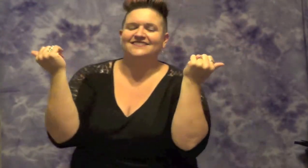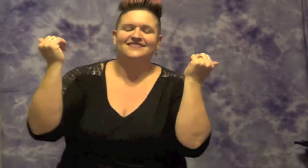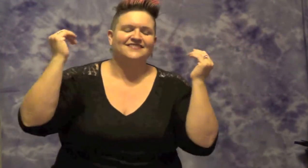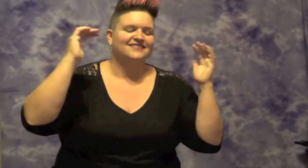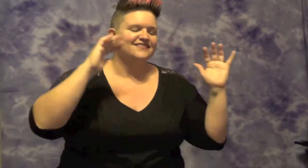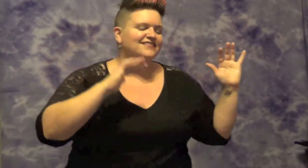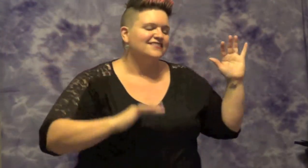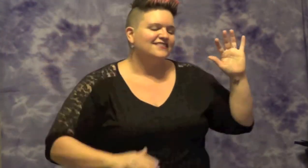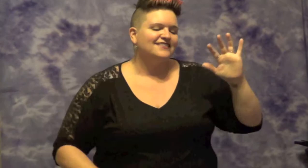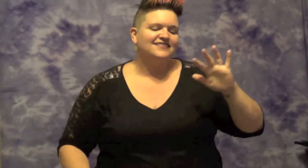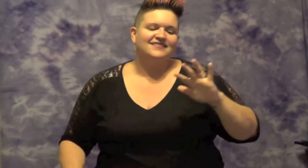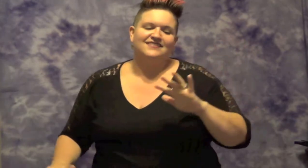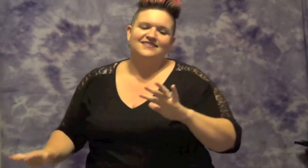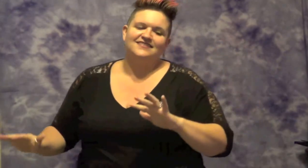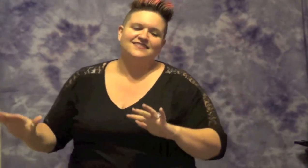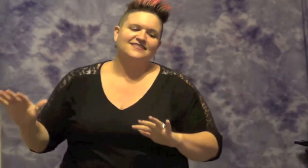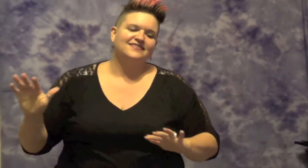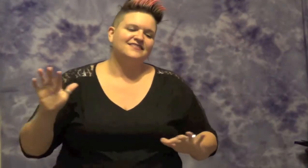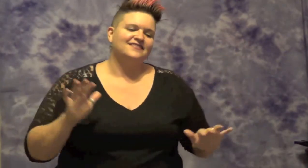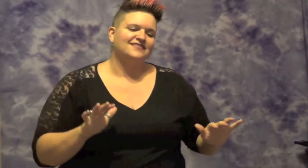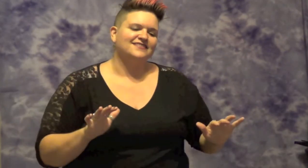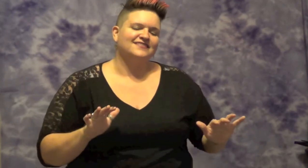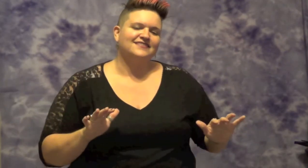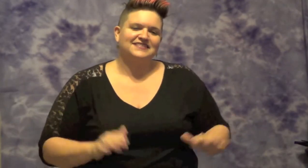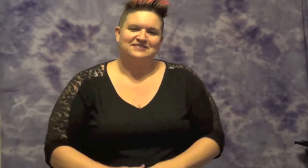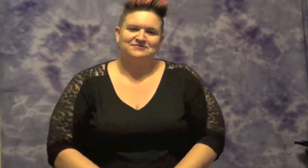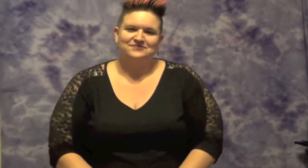information, visit www.fema.org